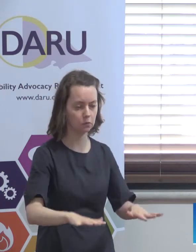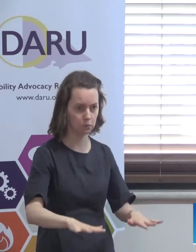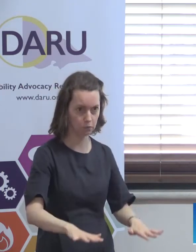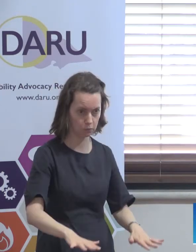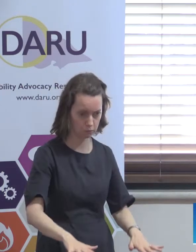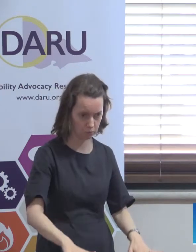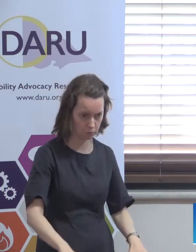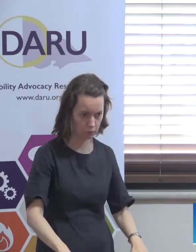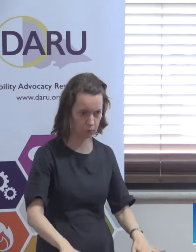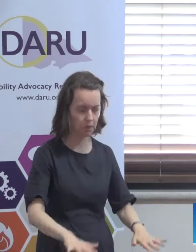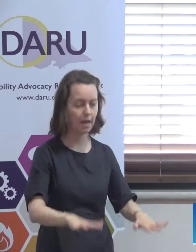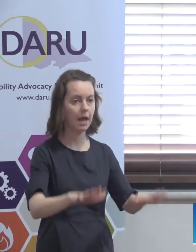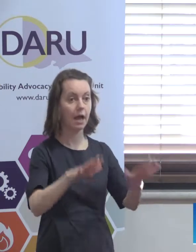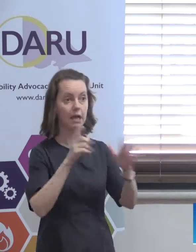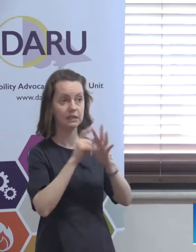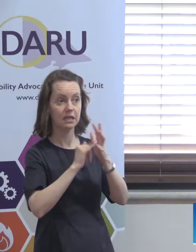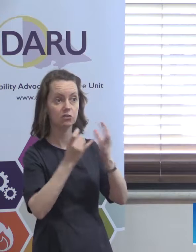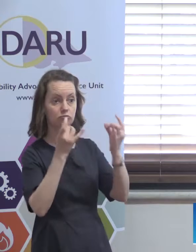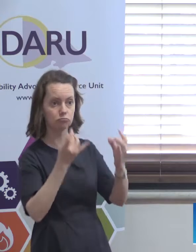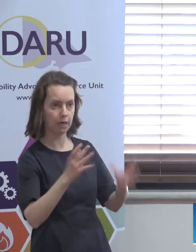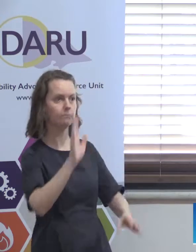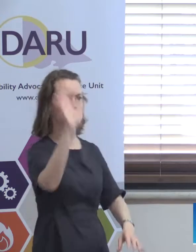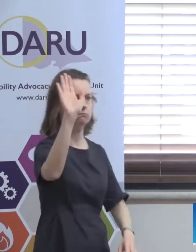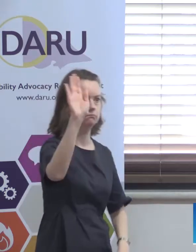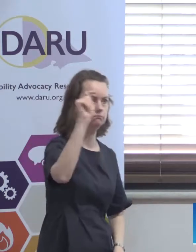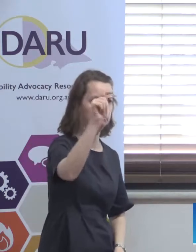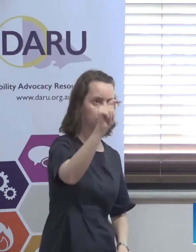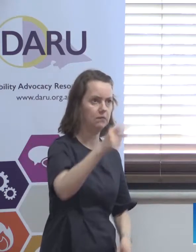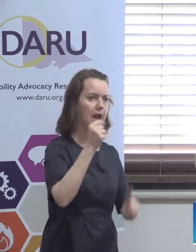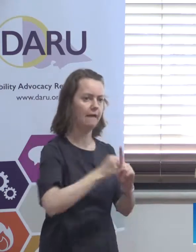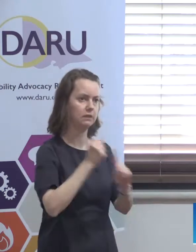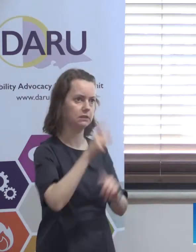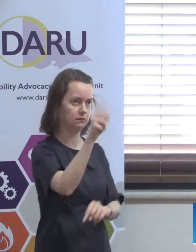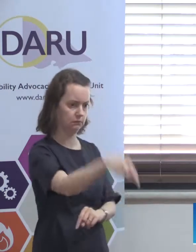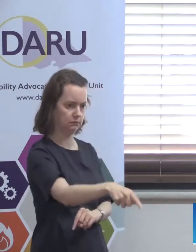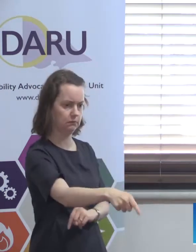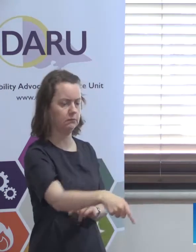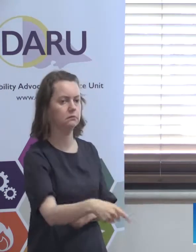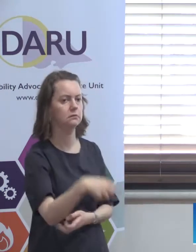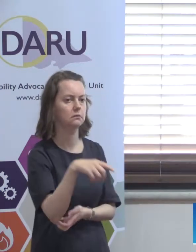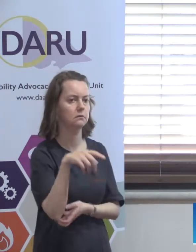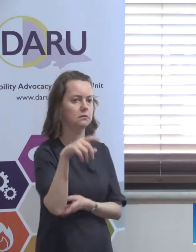order to then insert at the right moment you know a piece of advocacy around things